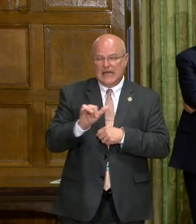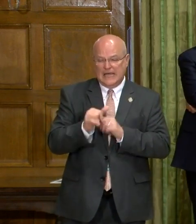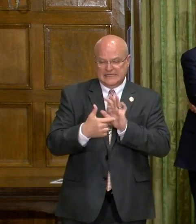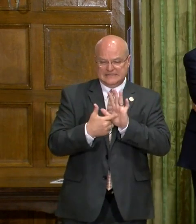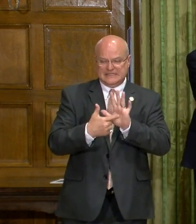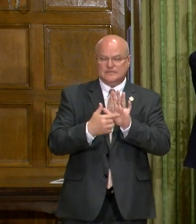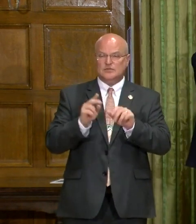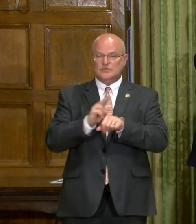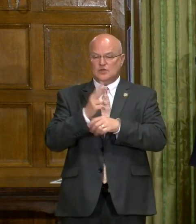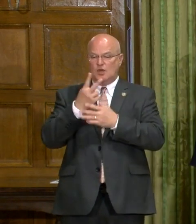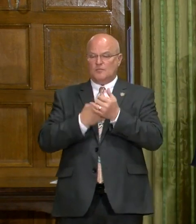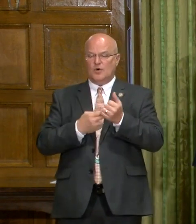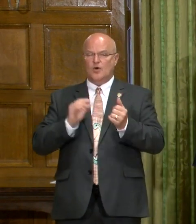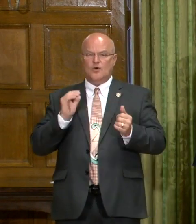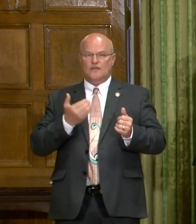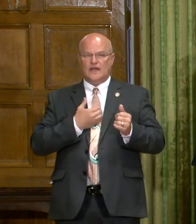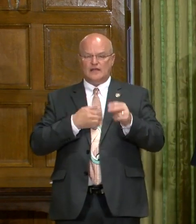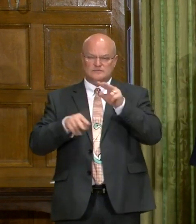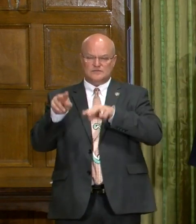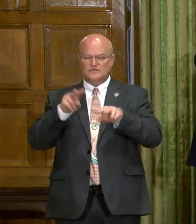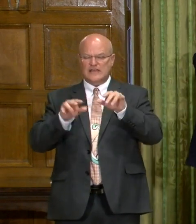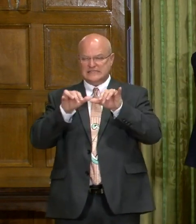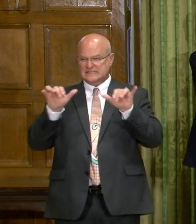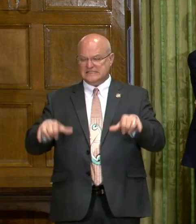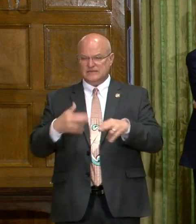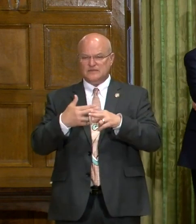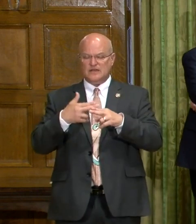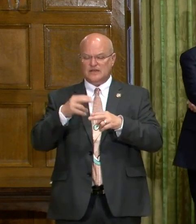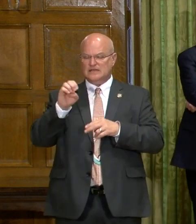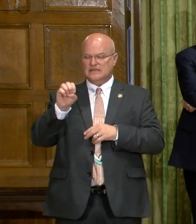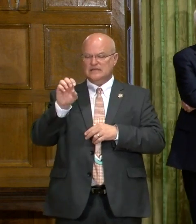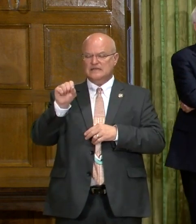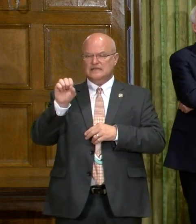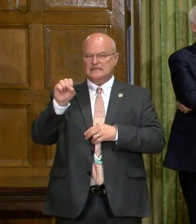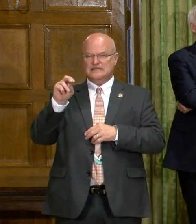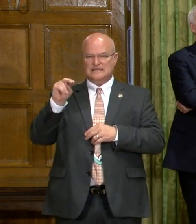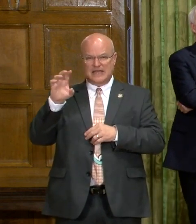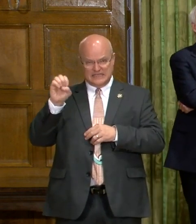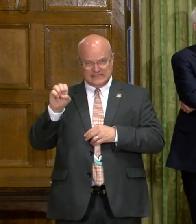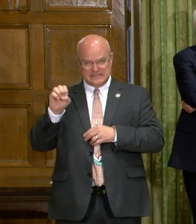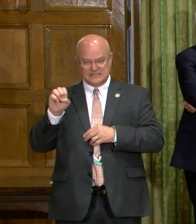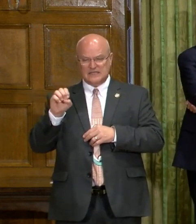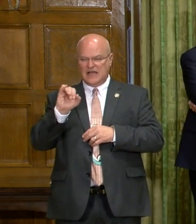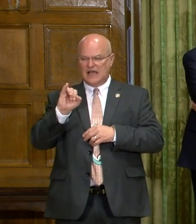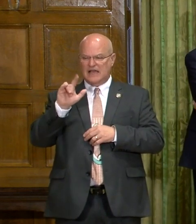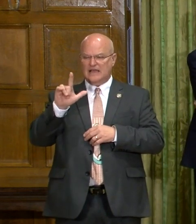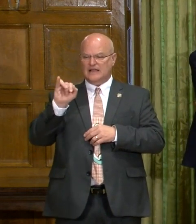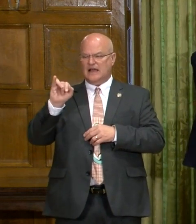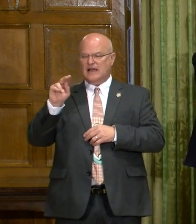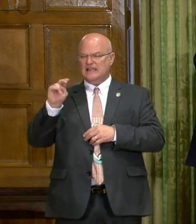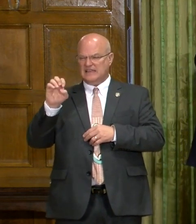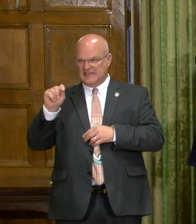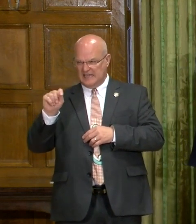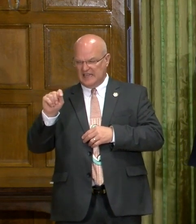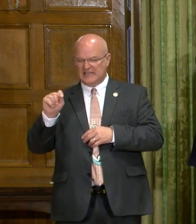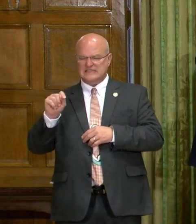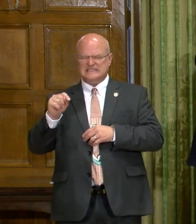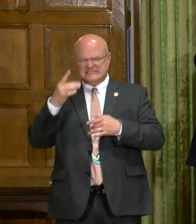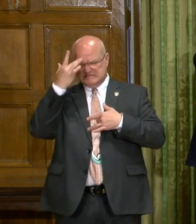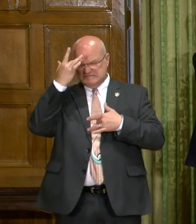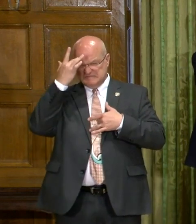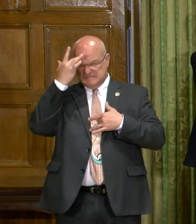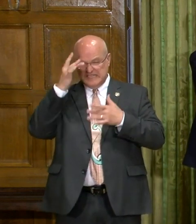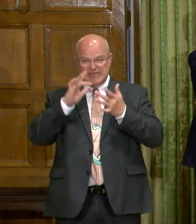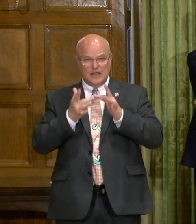using both our syndromic surveillance system called Essence, our ILINet, influenza-like illness